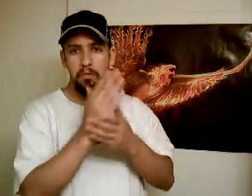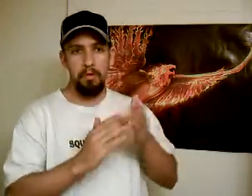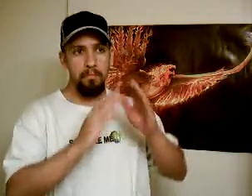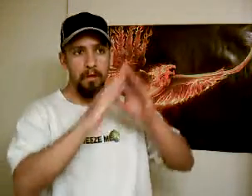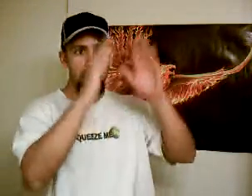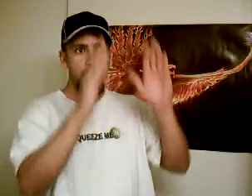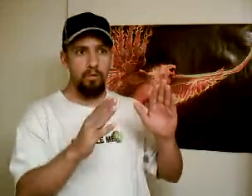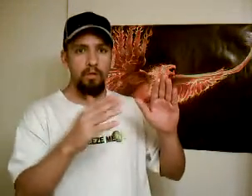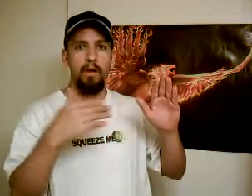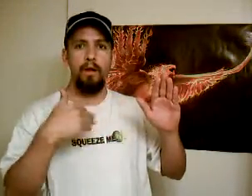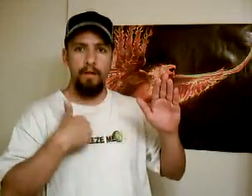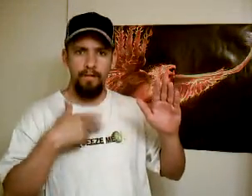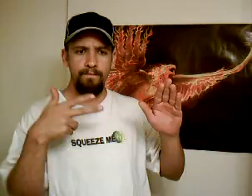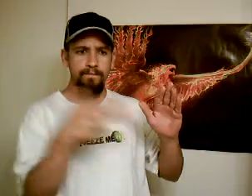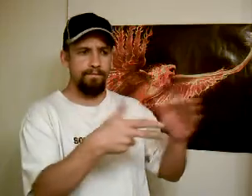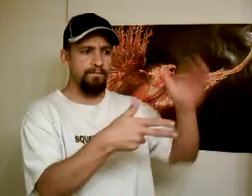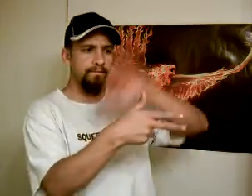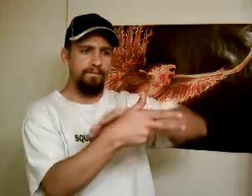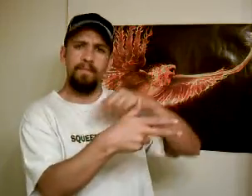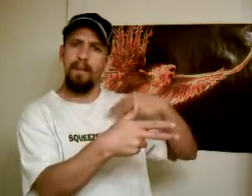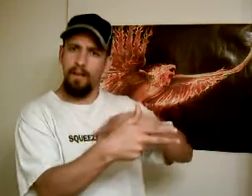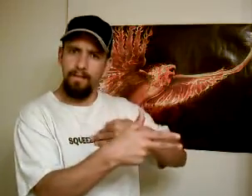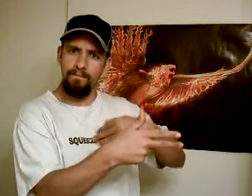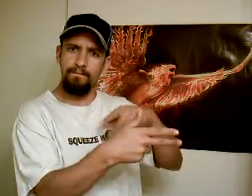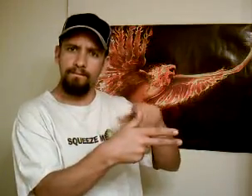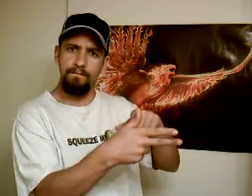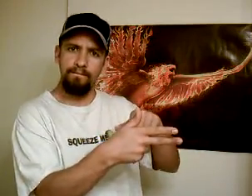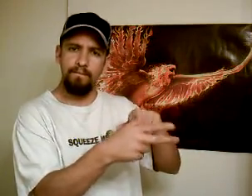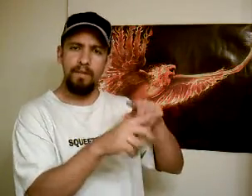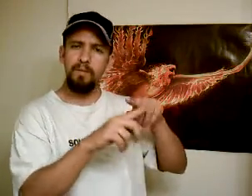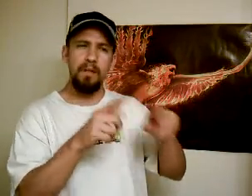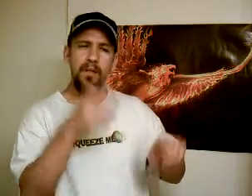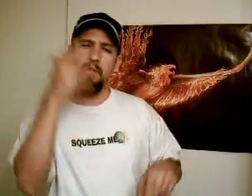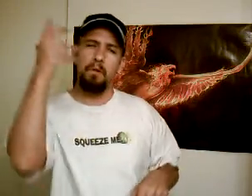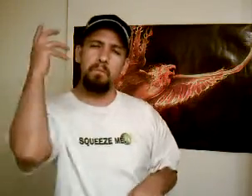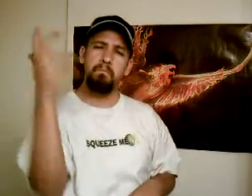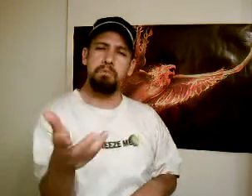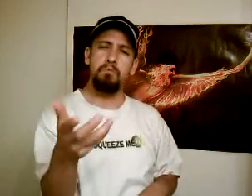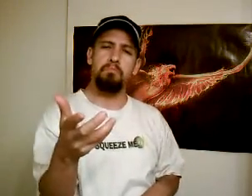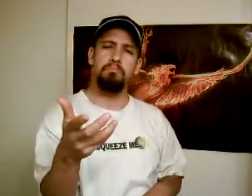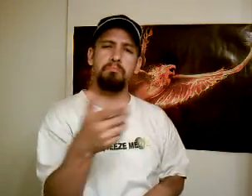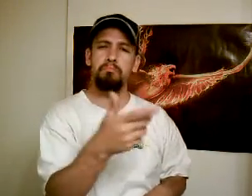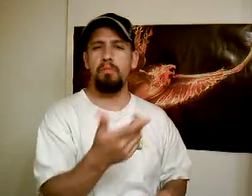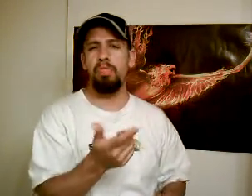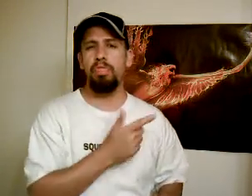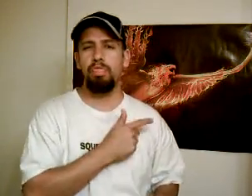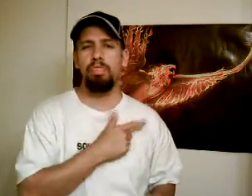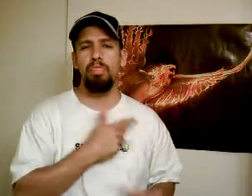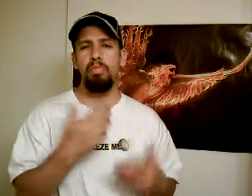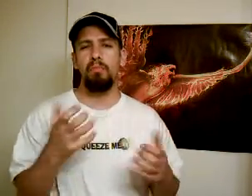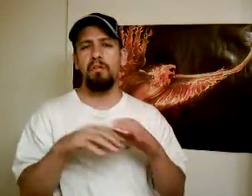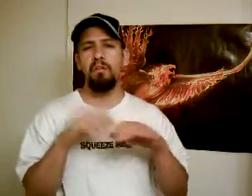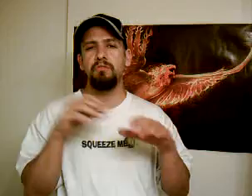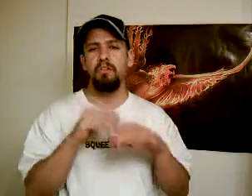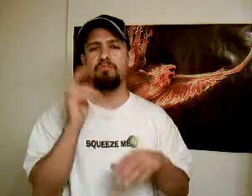And now I'll... off off boom boom wait,